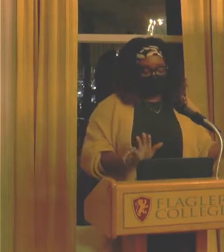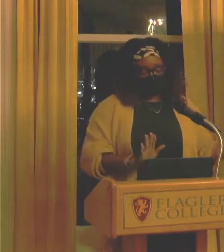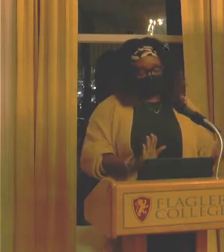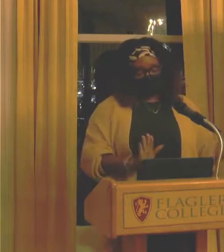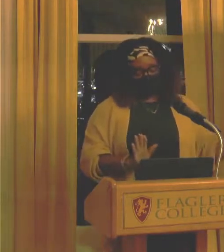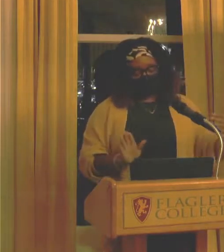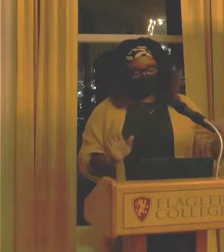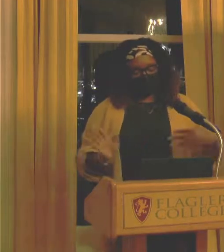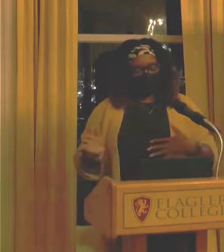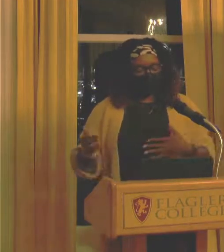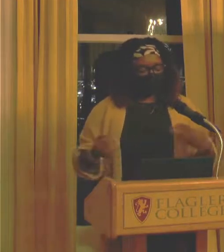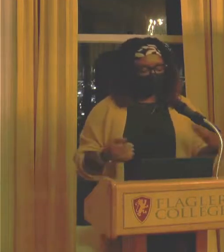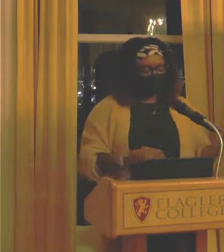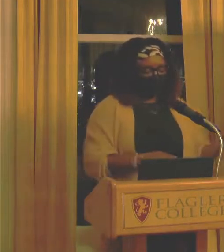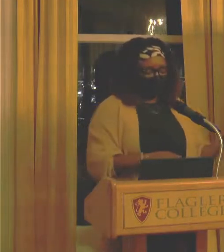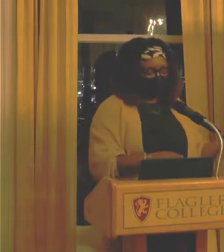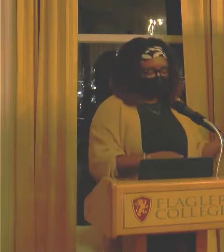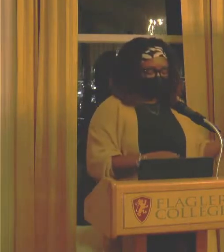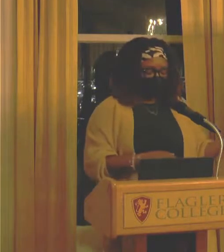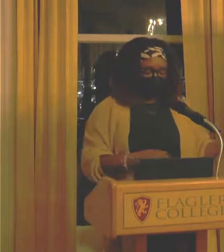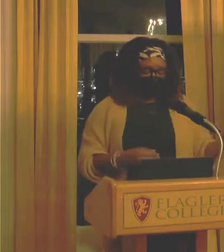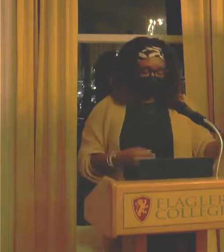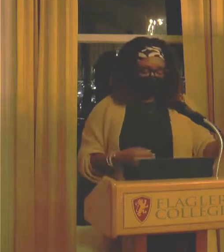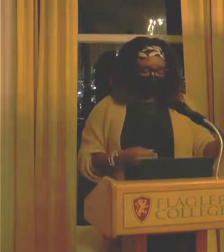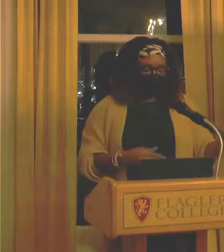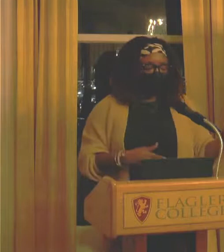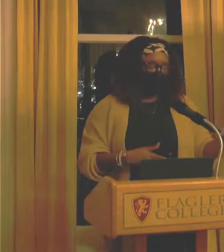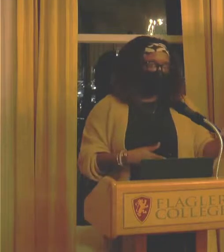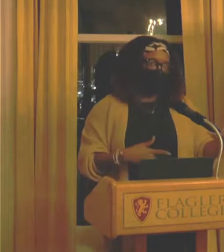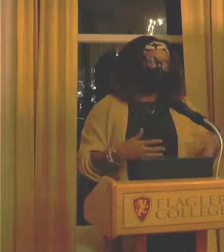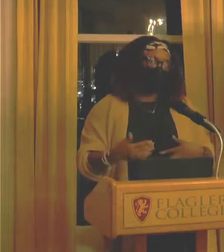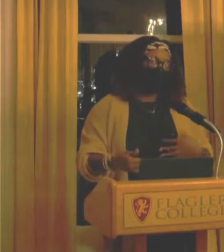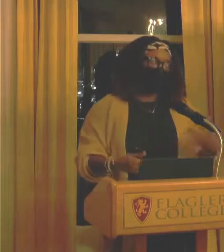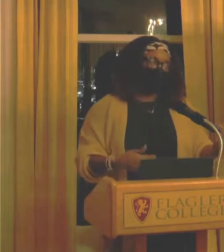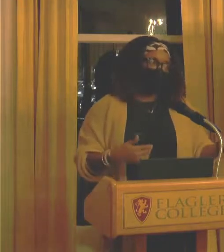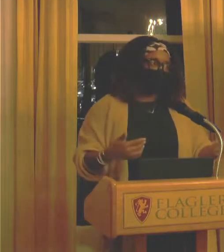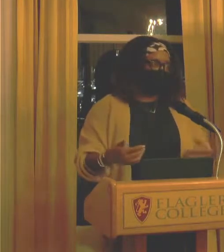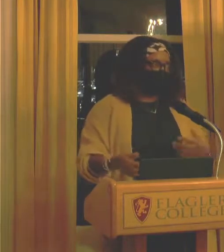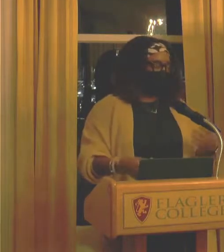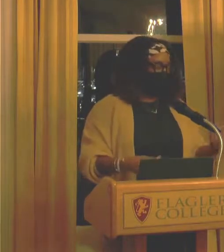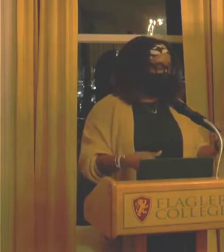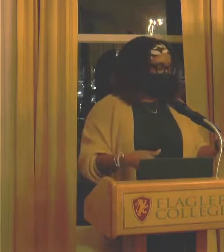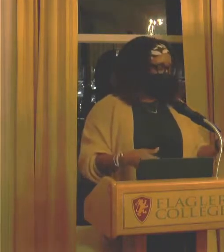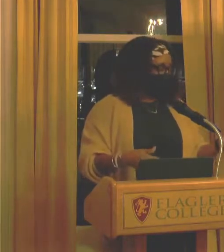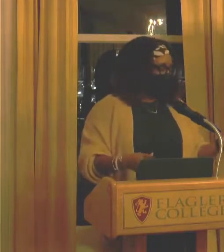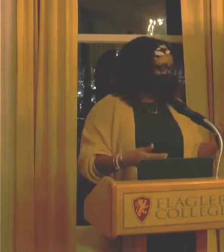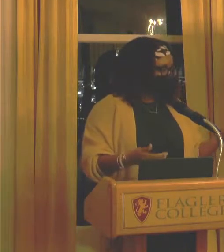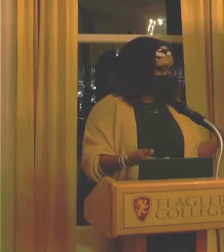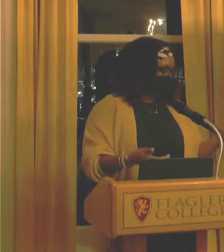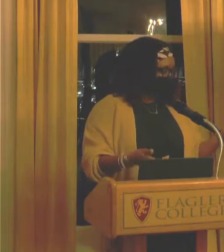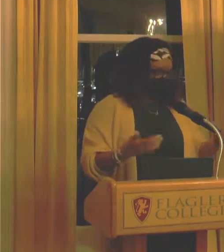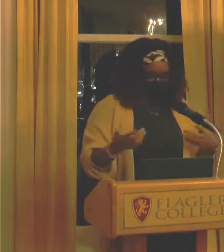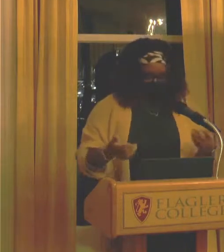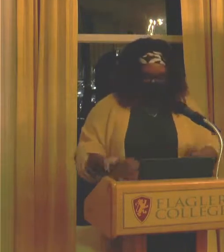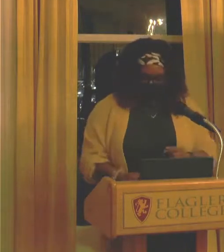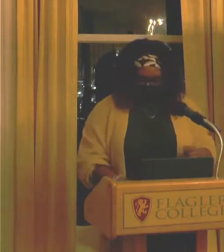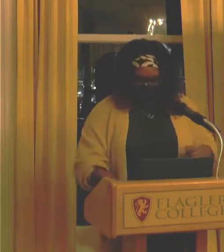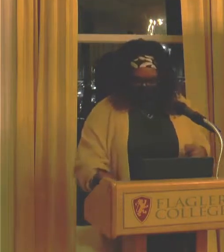kind of changed the way, changed the role that I saw myself playing as an artist.